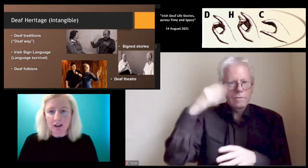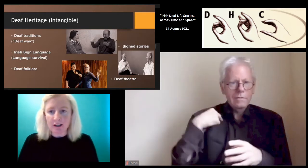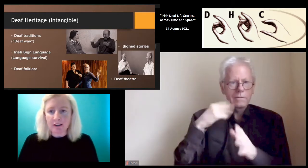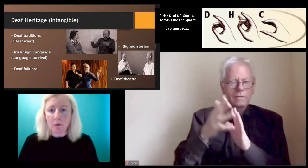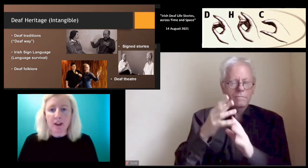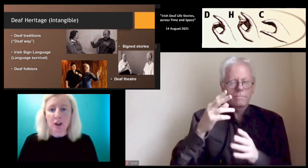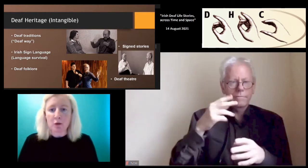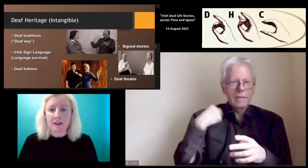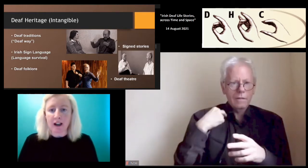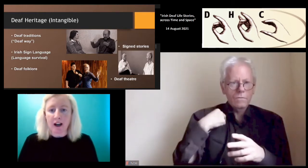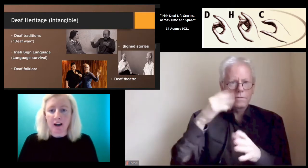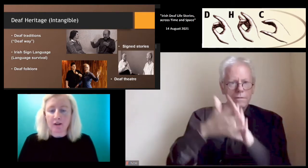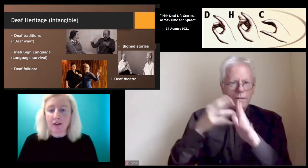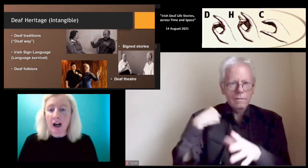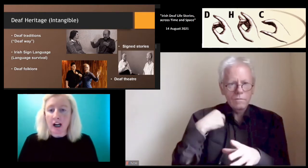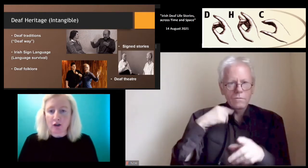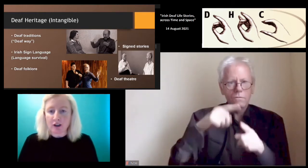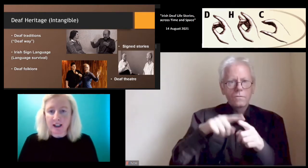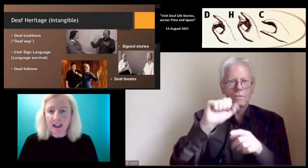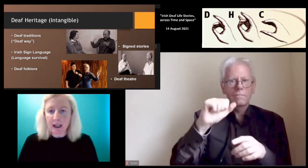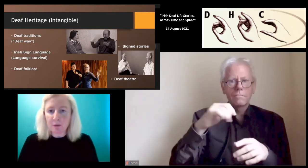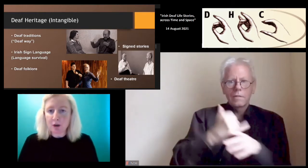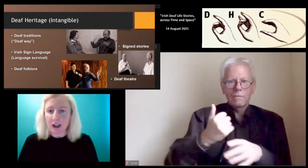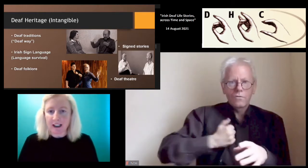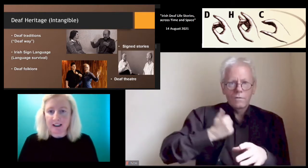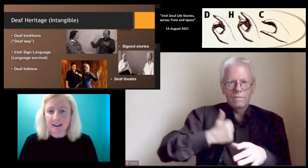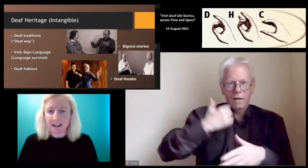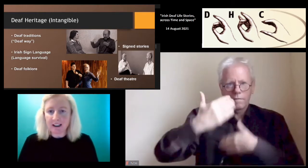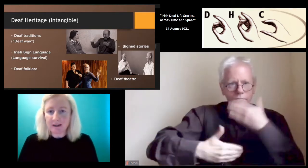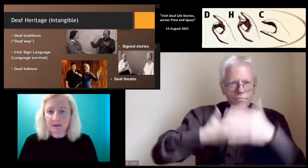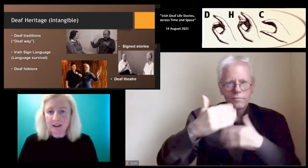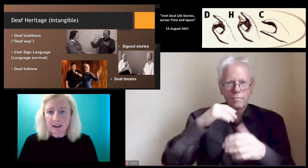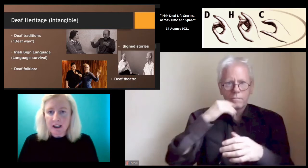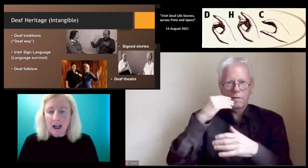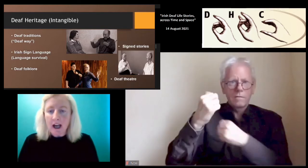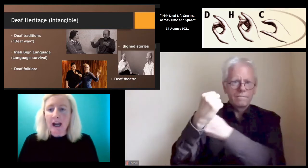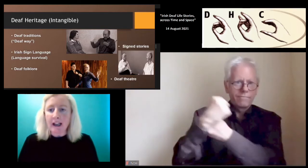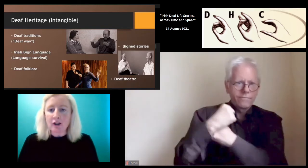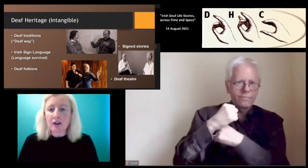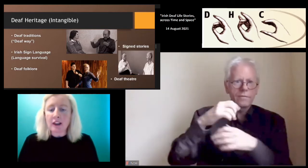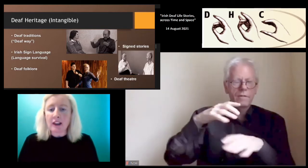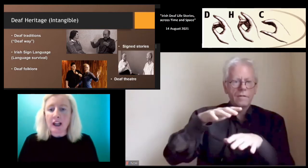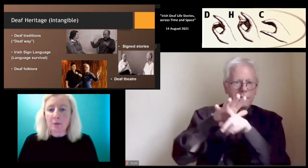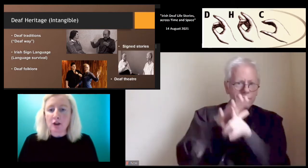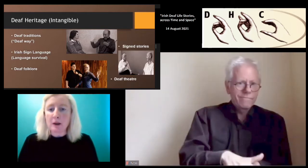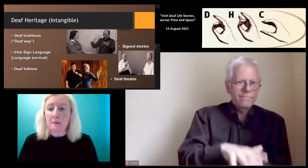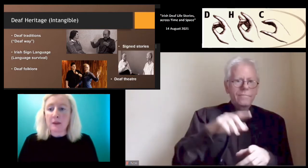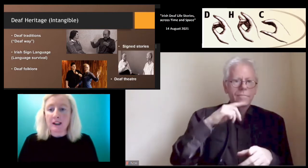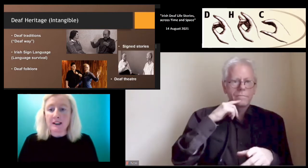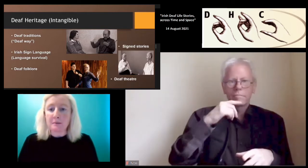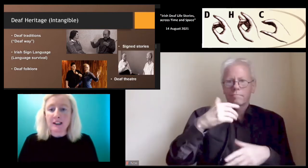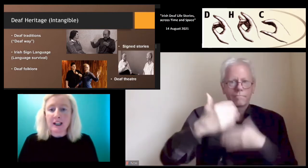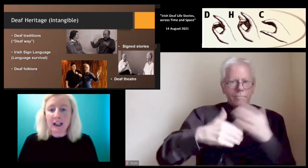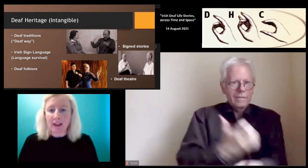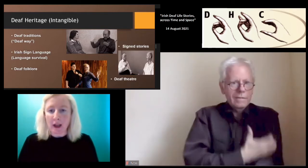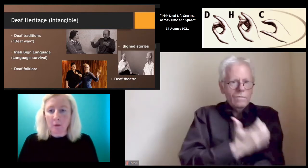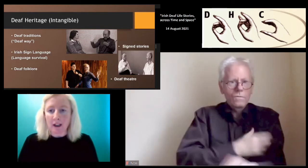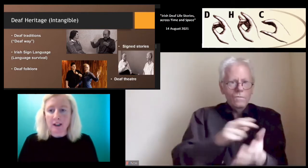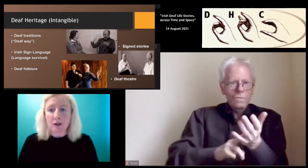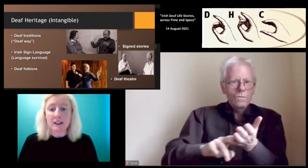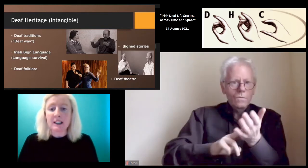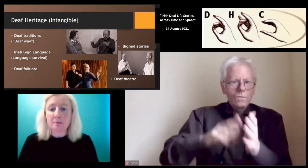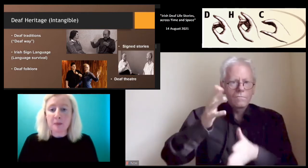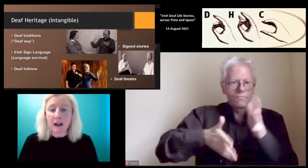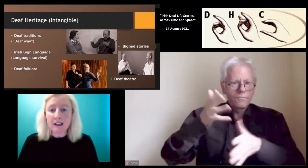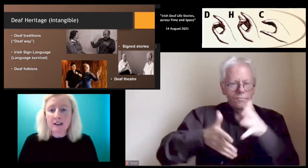interaction with the use of Irish Sign Language, ISL, and the language is maintained